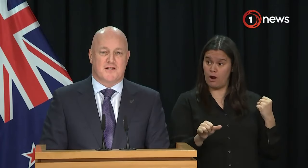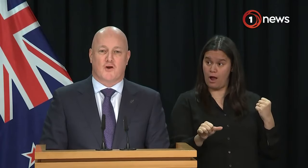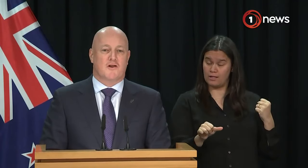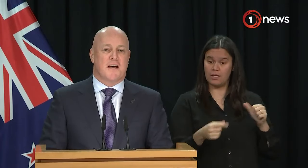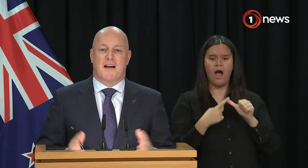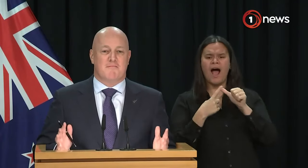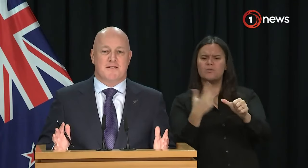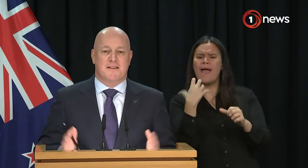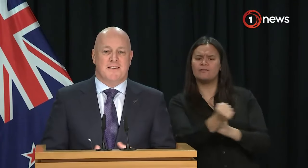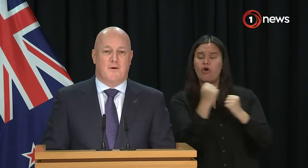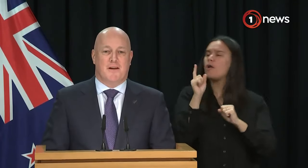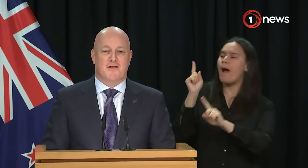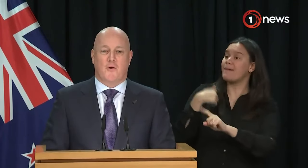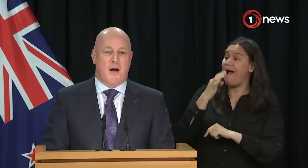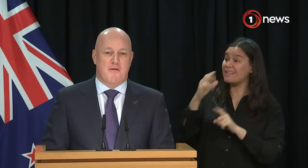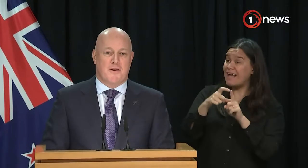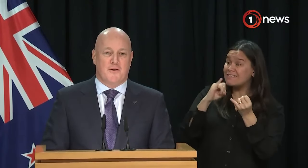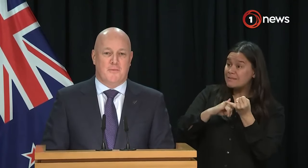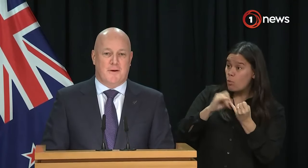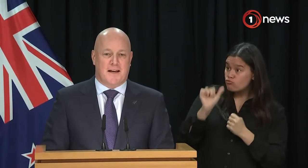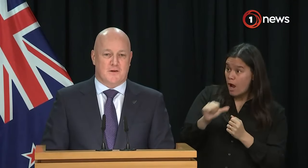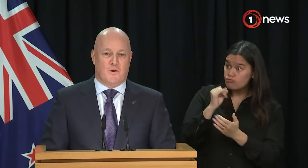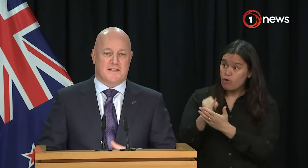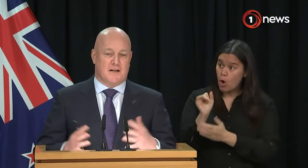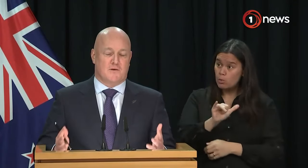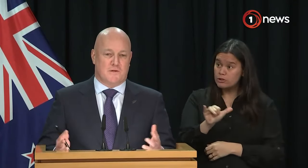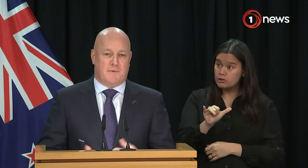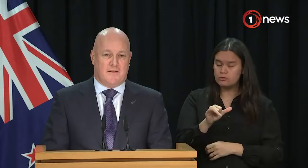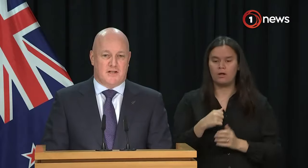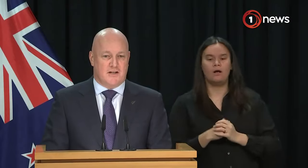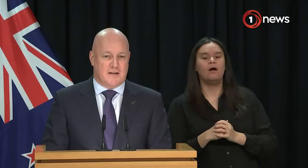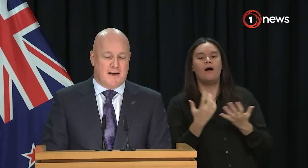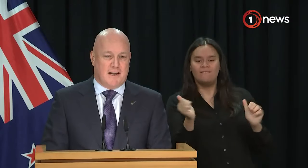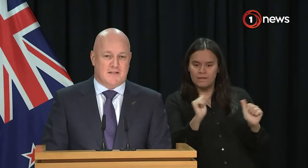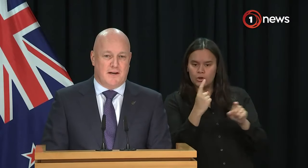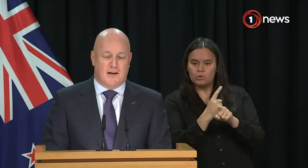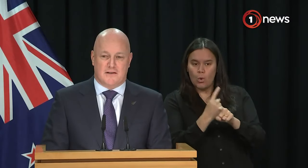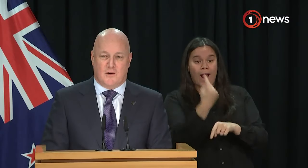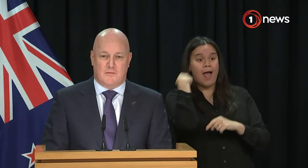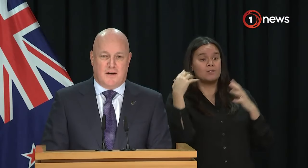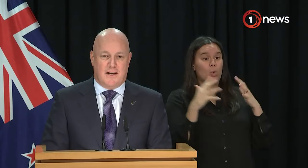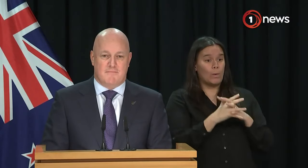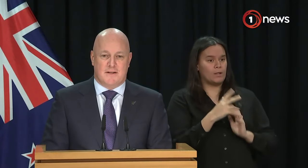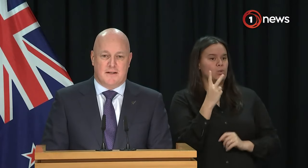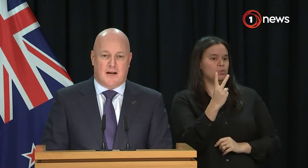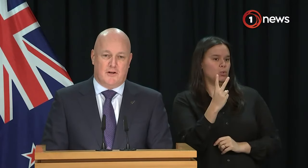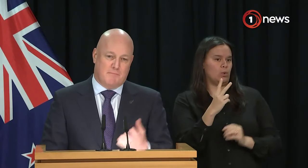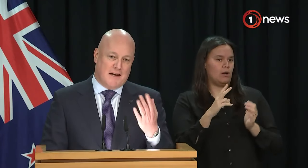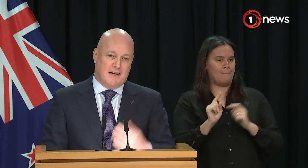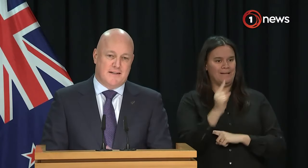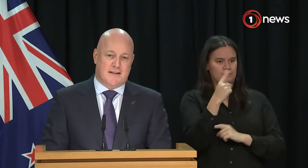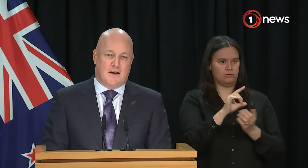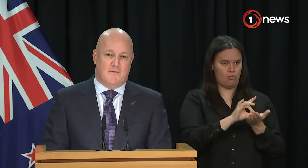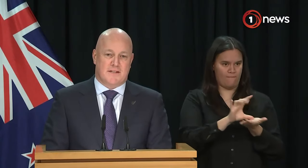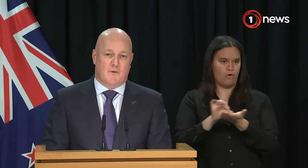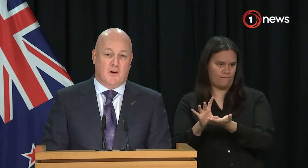set of ministers across our government. It would be a total hypothetical. But as it was, as I talked about the changes I made last week, and I consulted my coalition